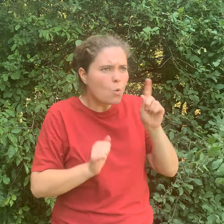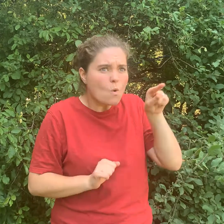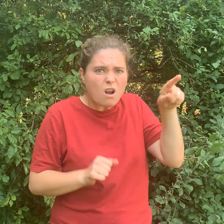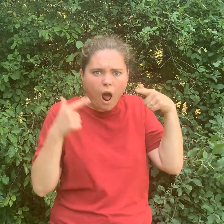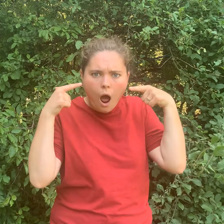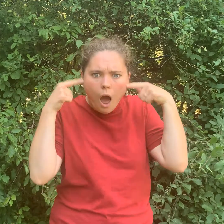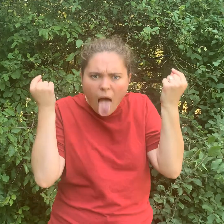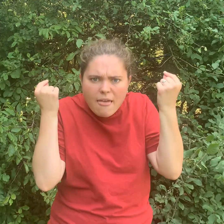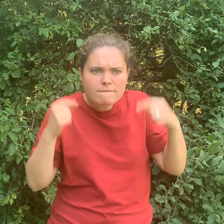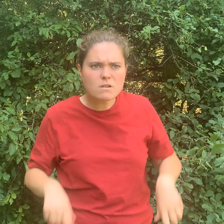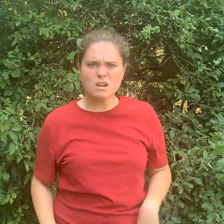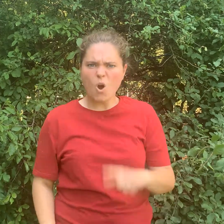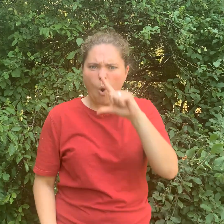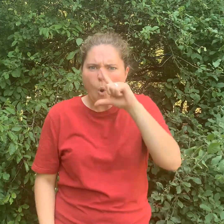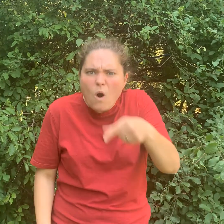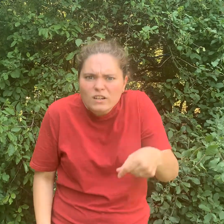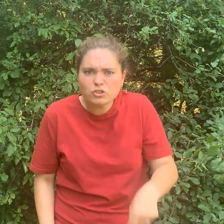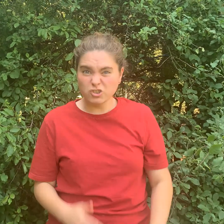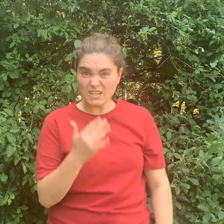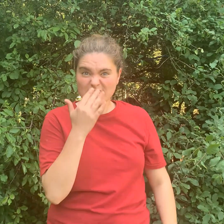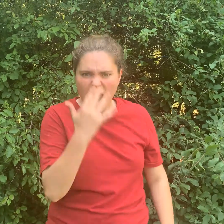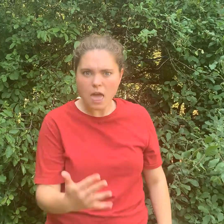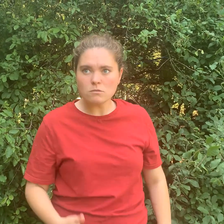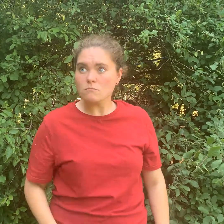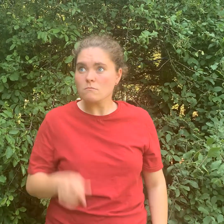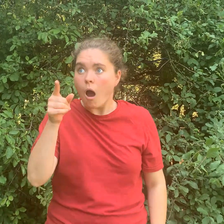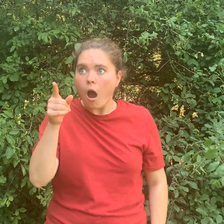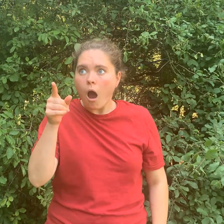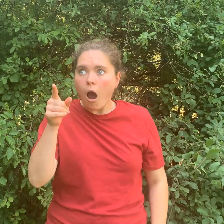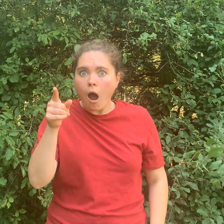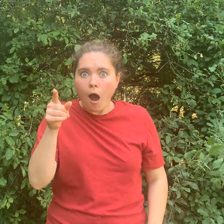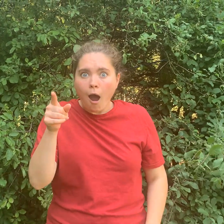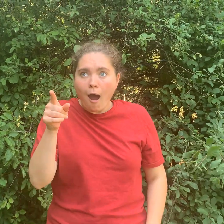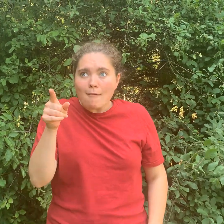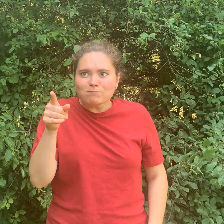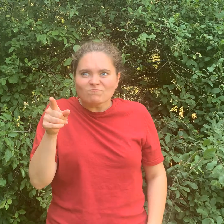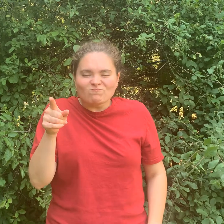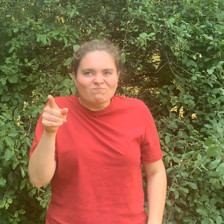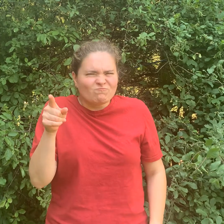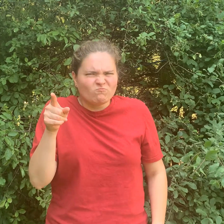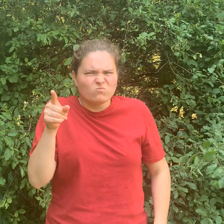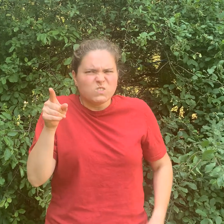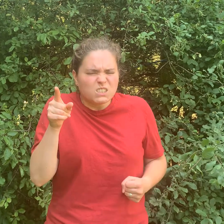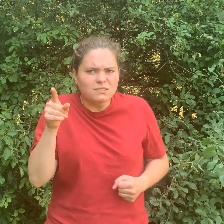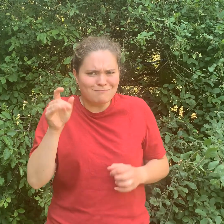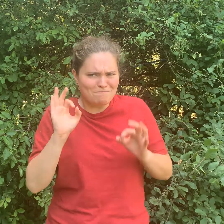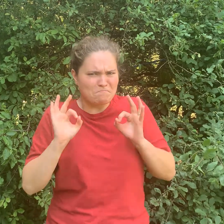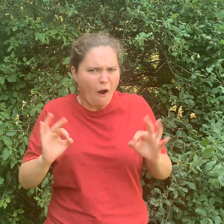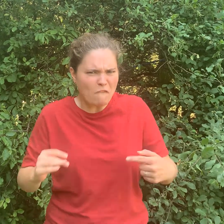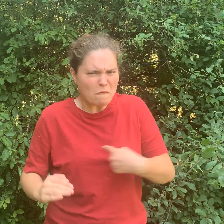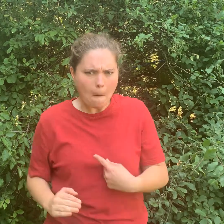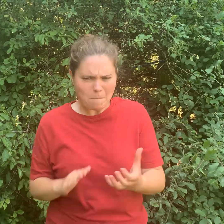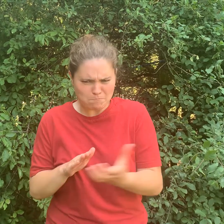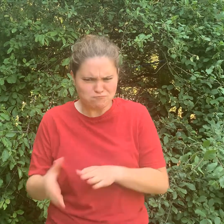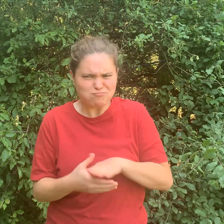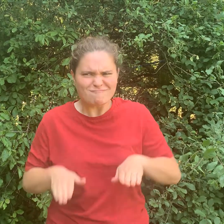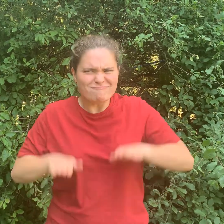shoes. Shoes for elves, for witches, for teenagers. And there, there were some perfect